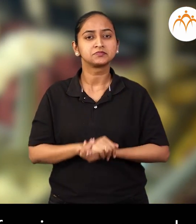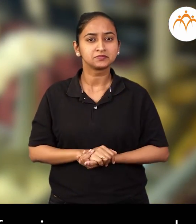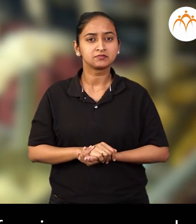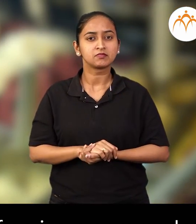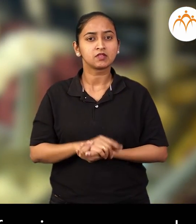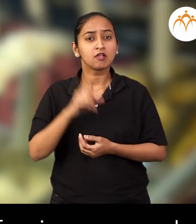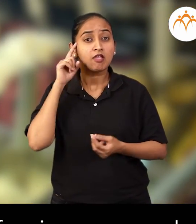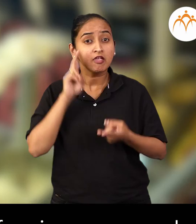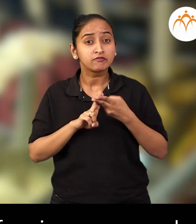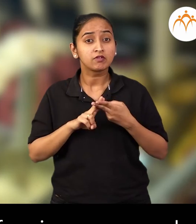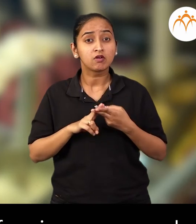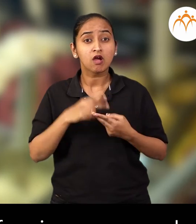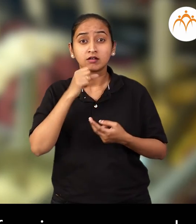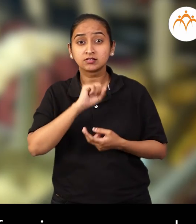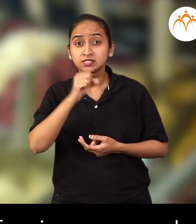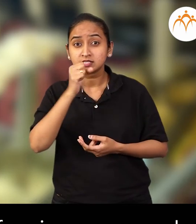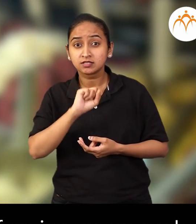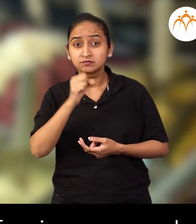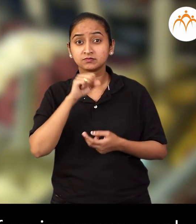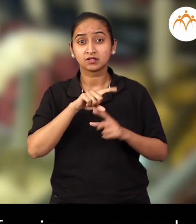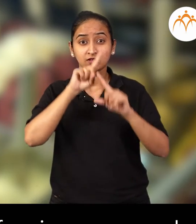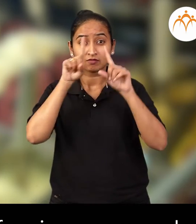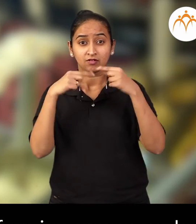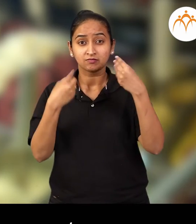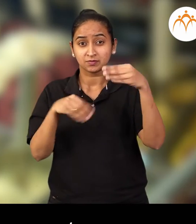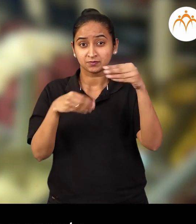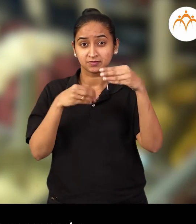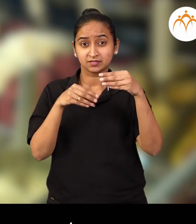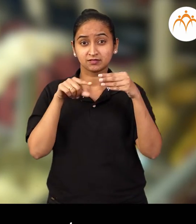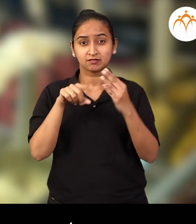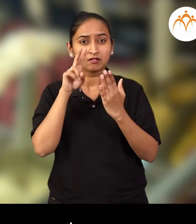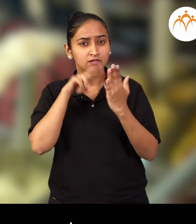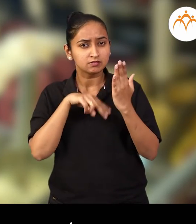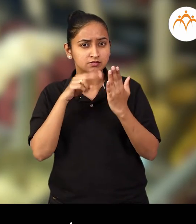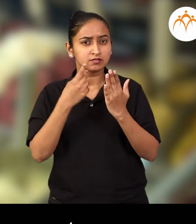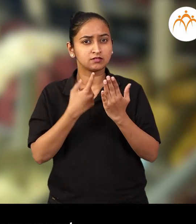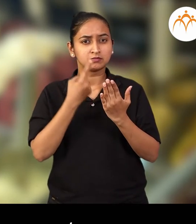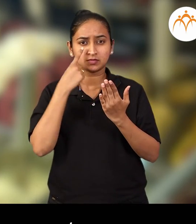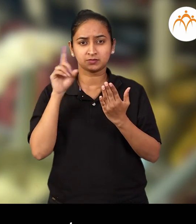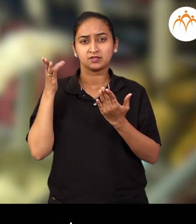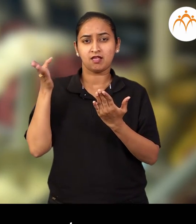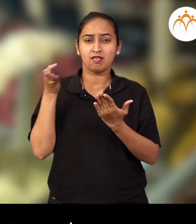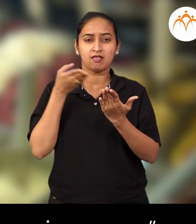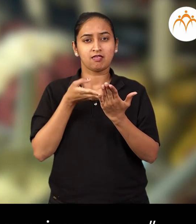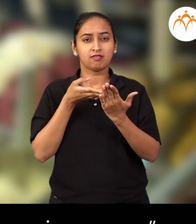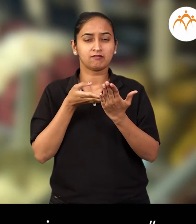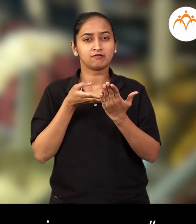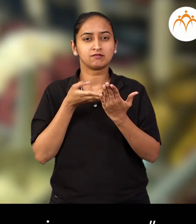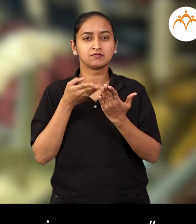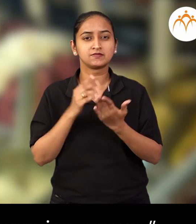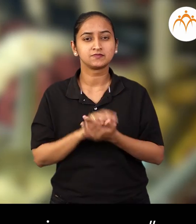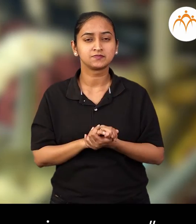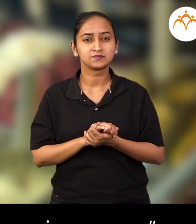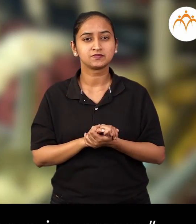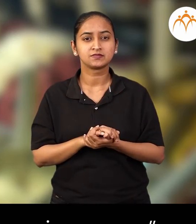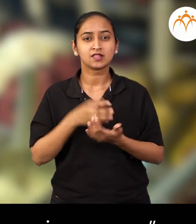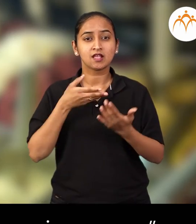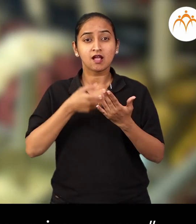ad of an ice cream parlor, you tell your parents, Let's go there to have ice